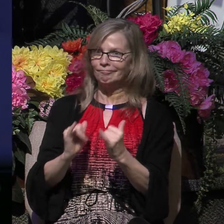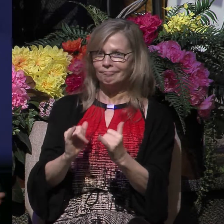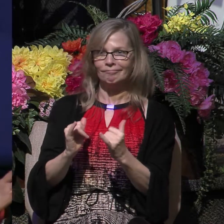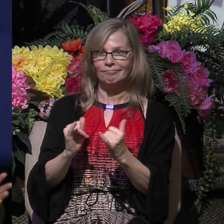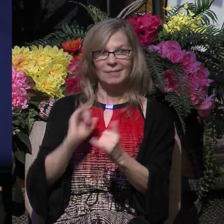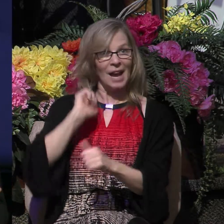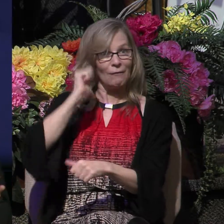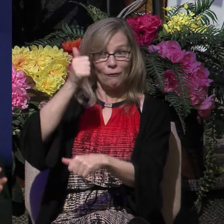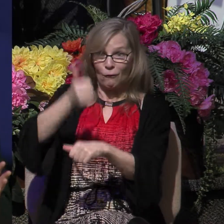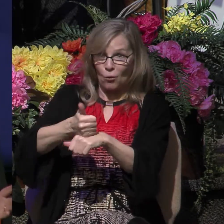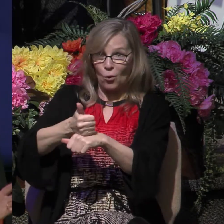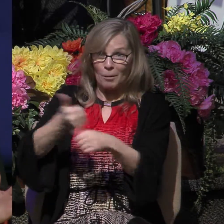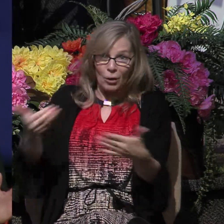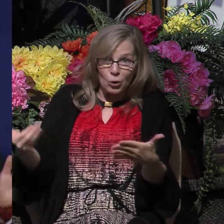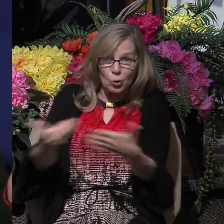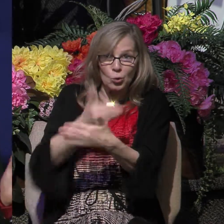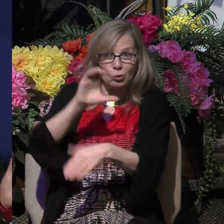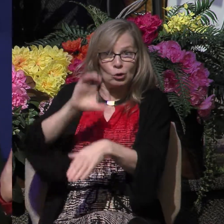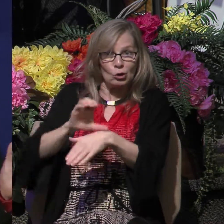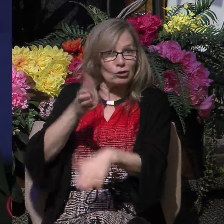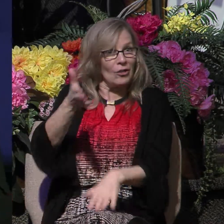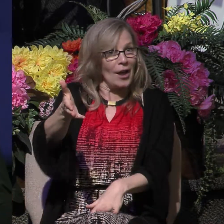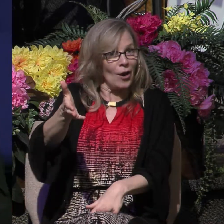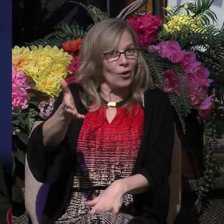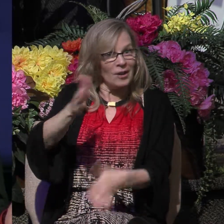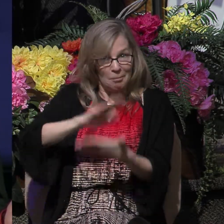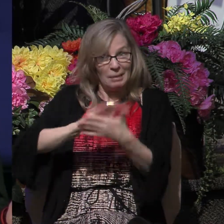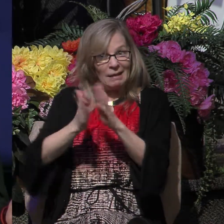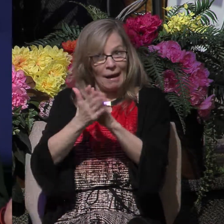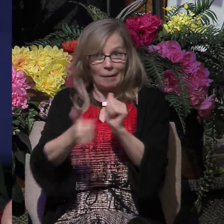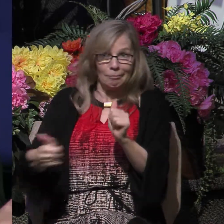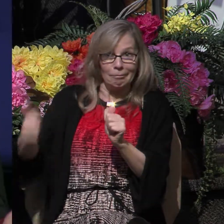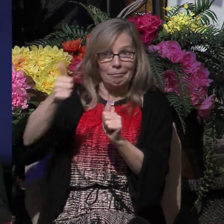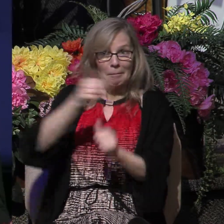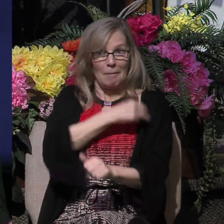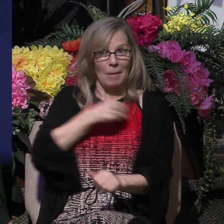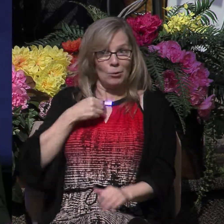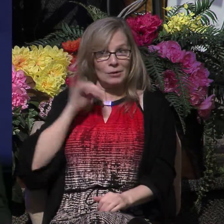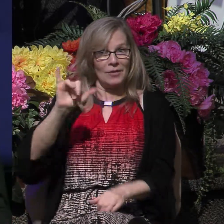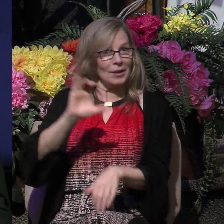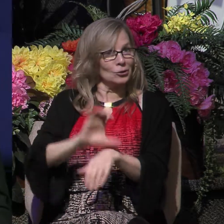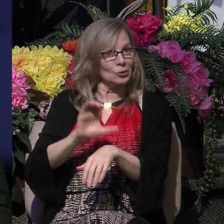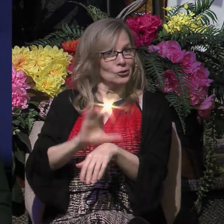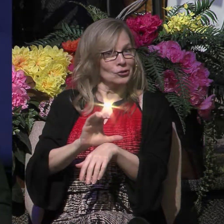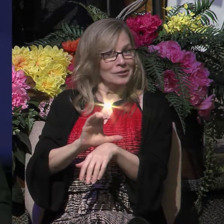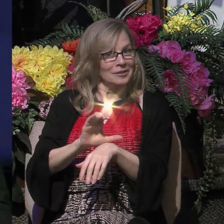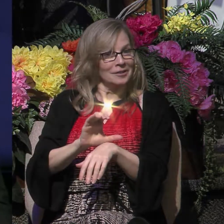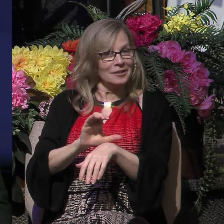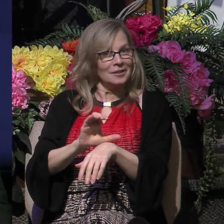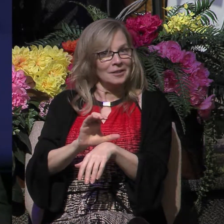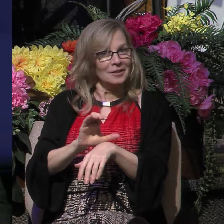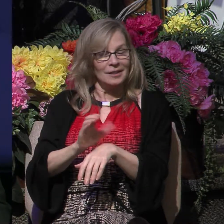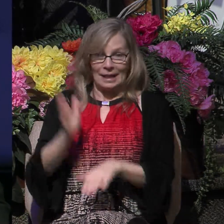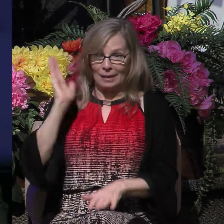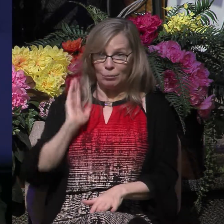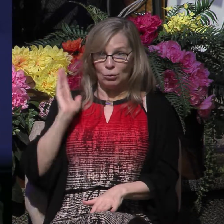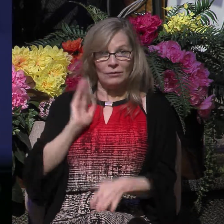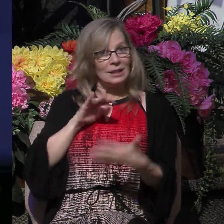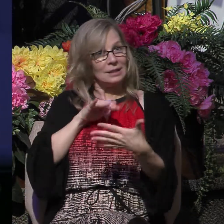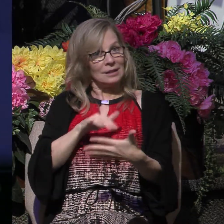the new church in Philippi. They became charter members of that church. And in our previous studies, we've looked